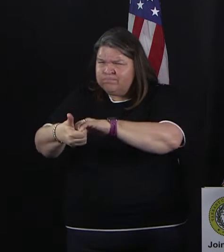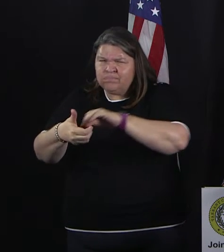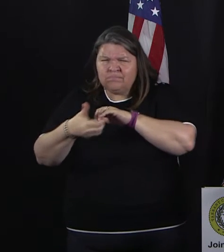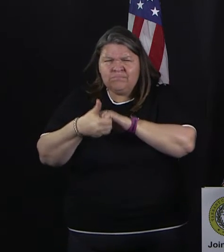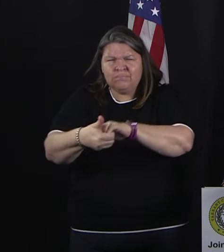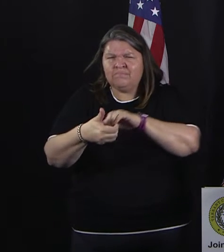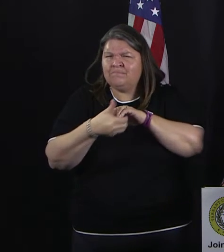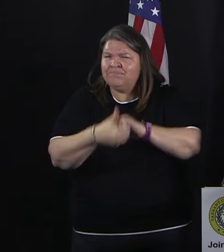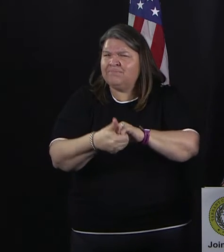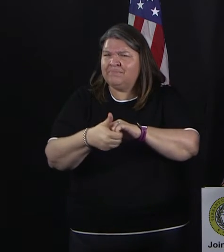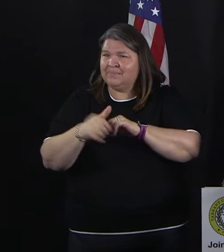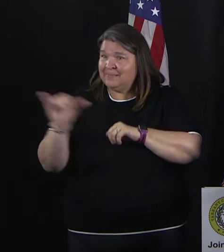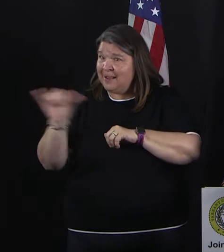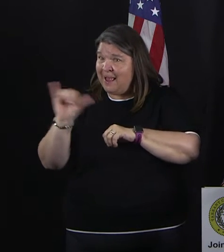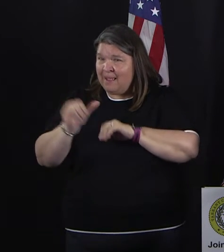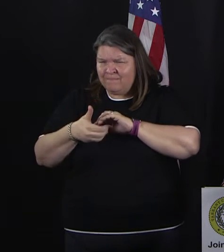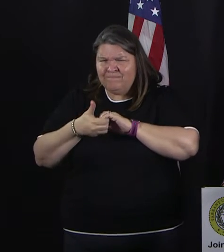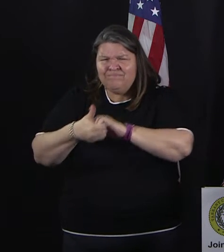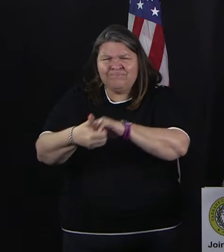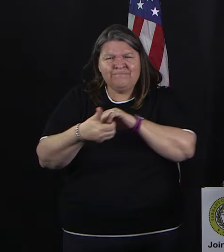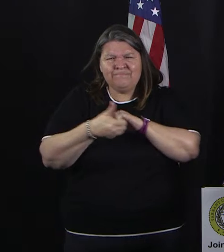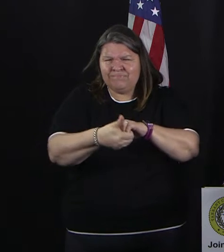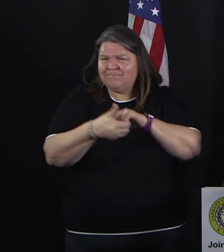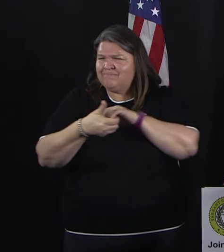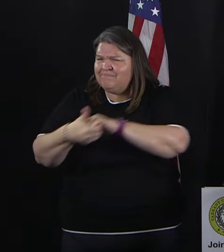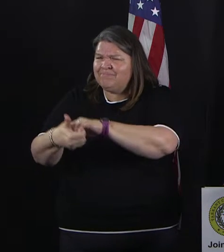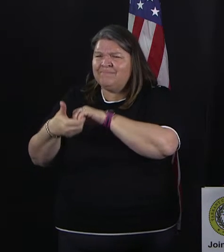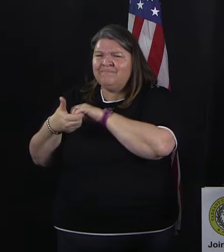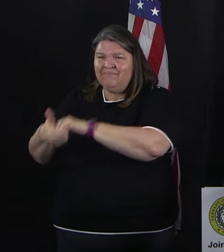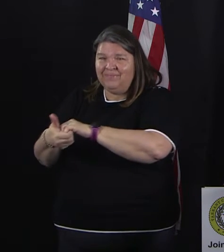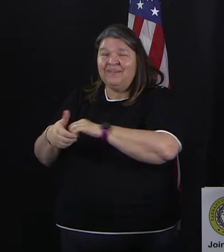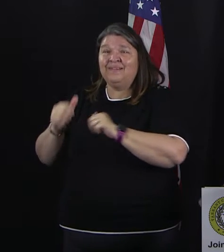We're Fort Worthians. We'll make it happen. Thank you.